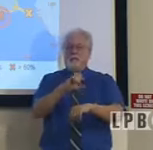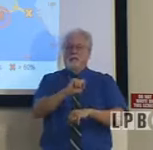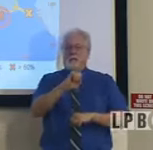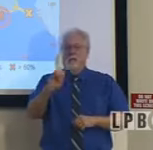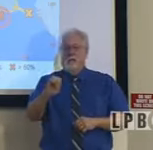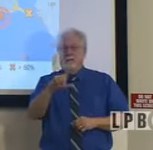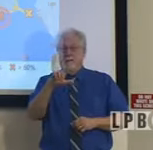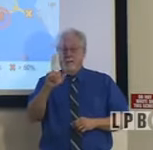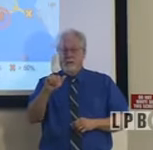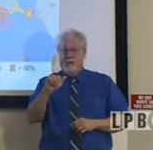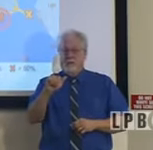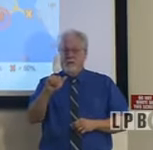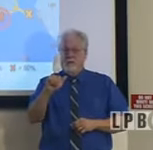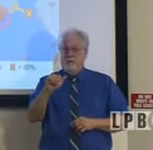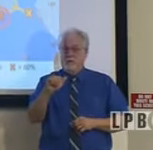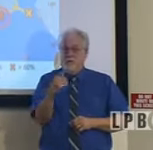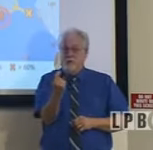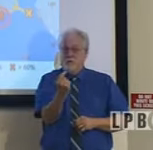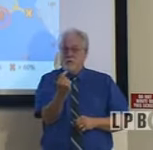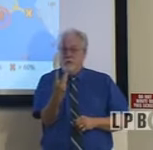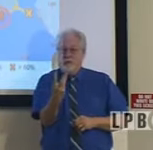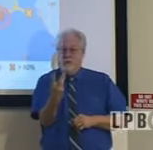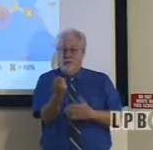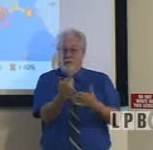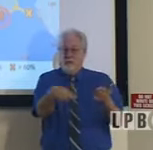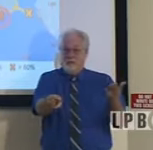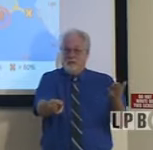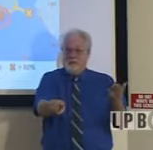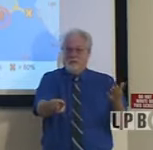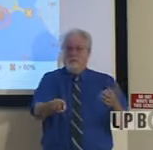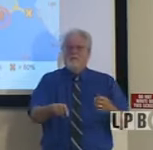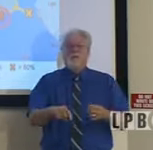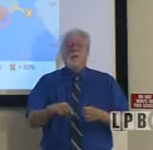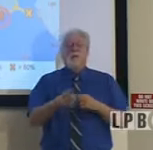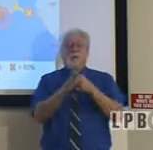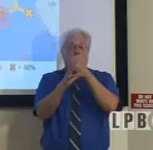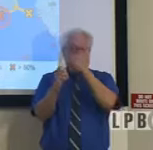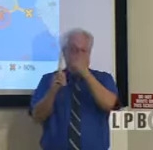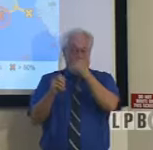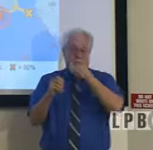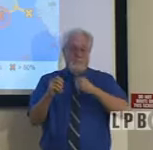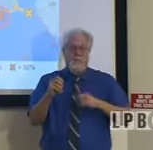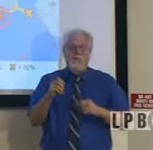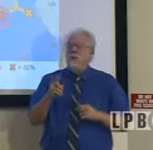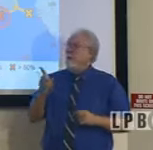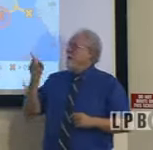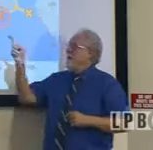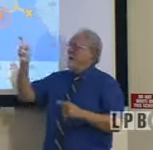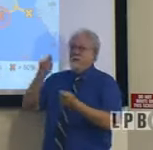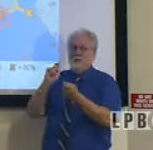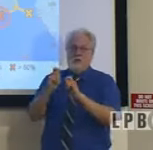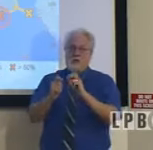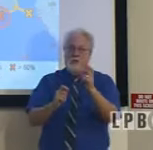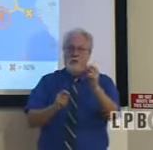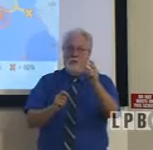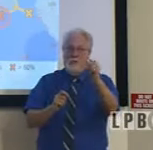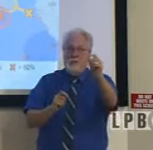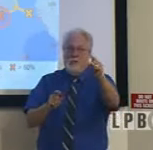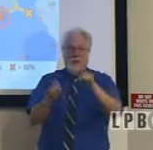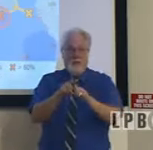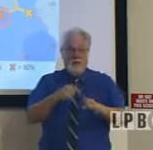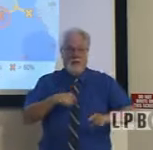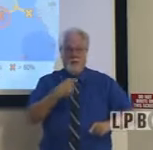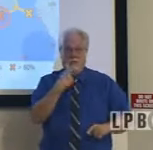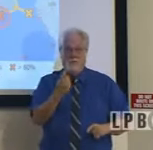as early as Tuesday or Wednesday of next week. And so this is changing rapidly, as I said,